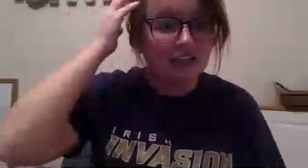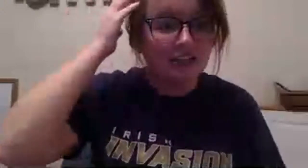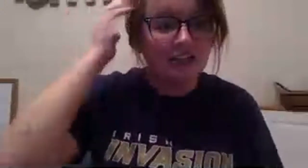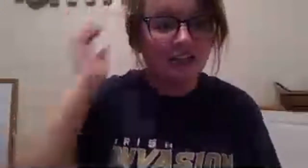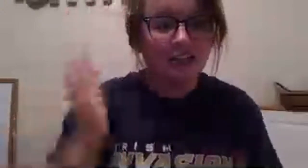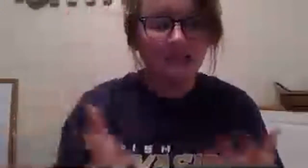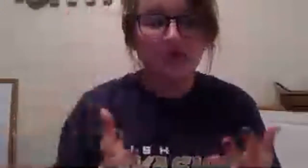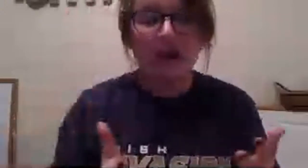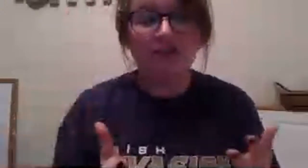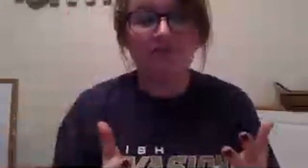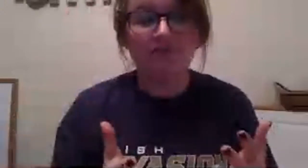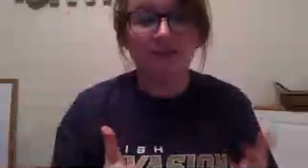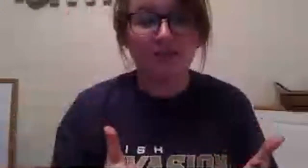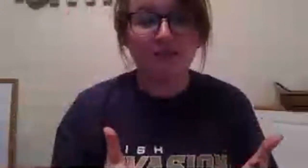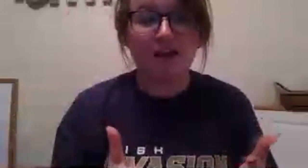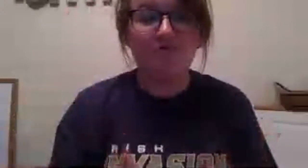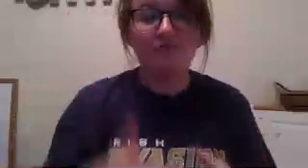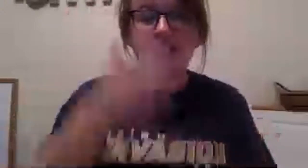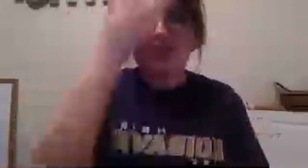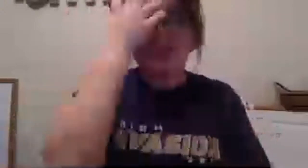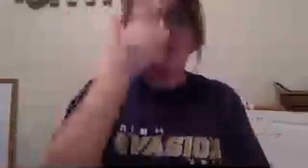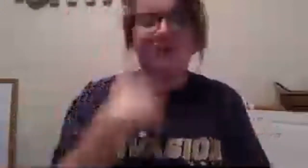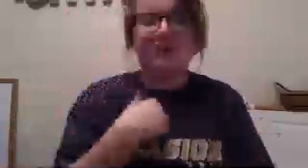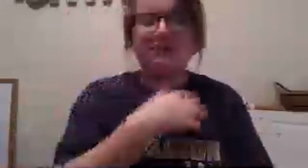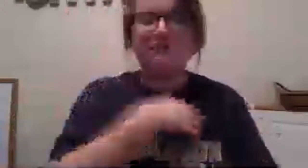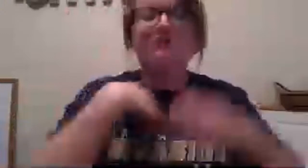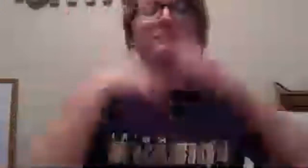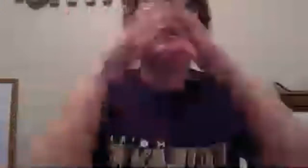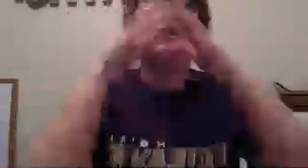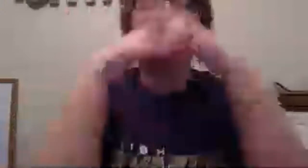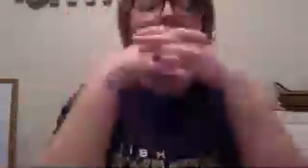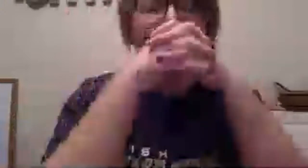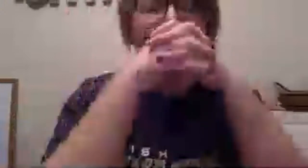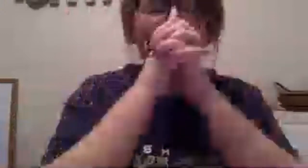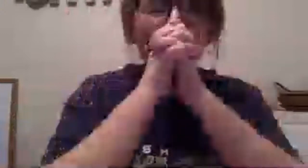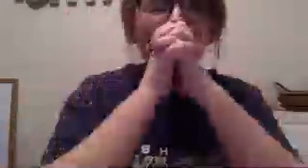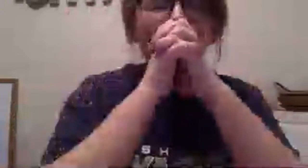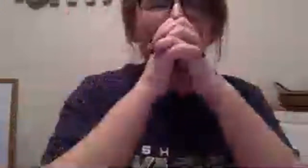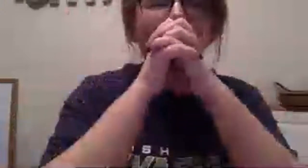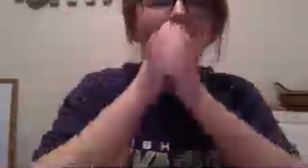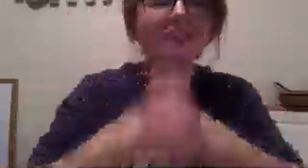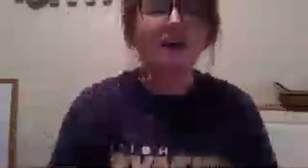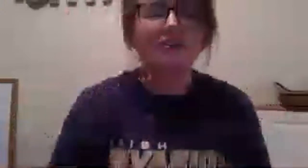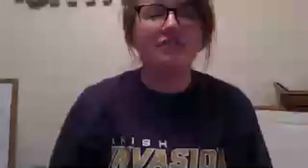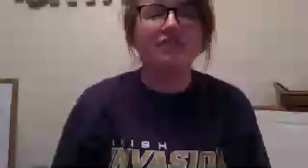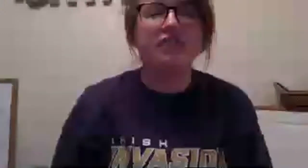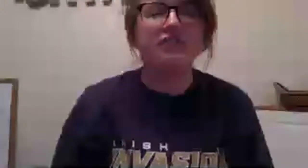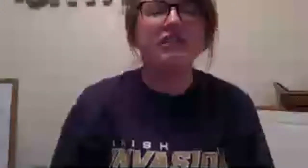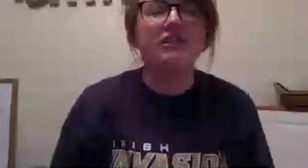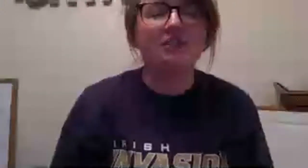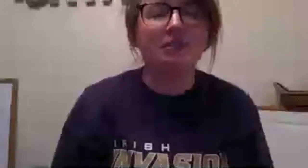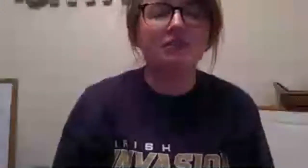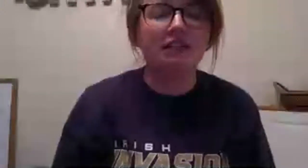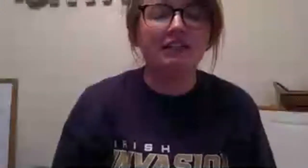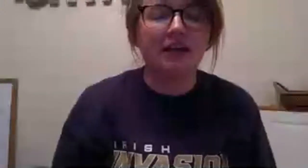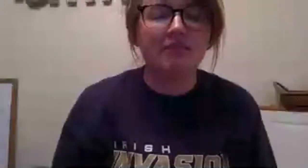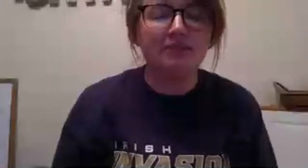let's pray let's pray in the of the father son holy spirit amen heavenly father thank you for the example of saint thomas beckett